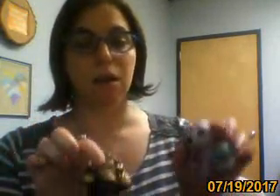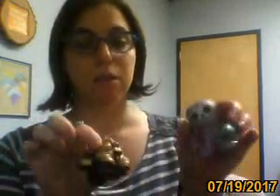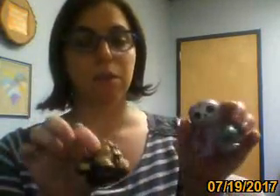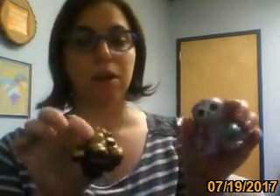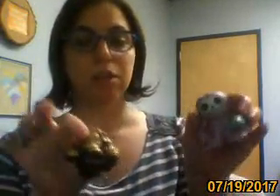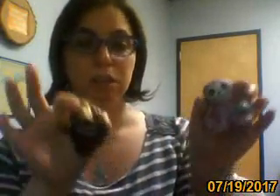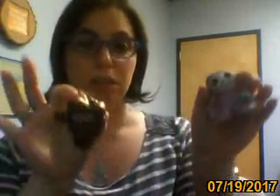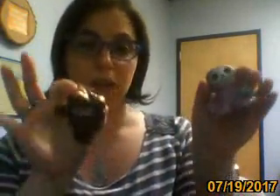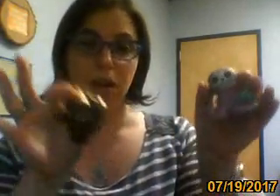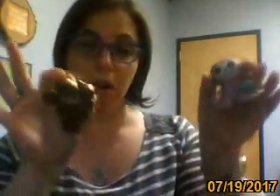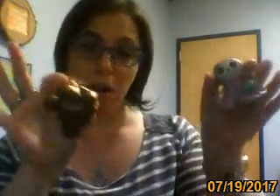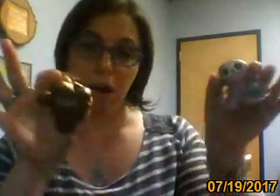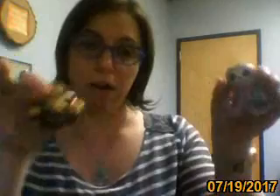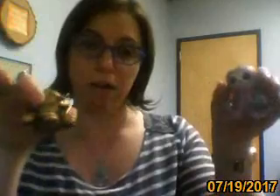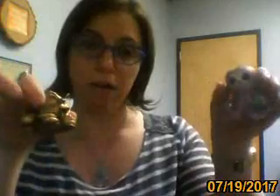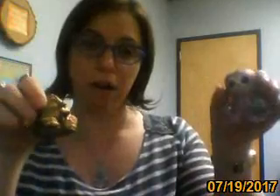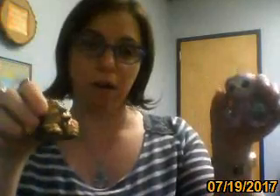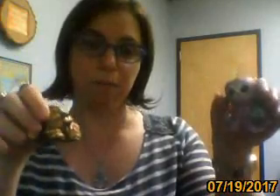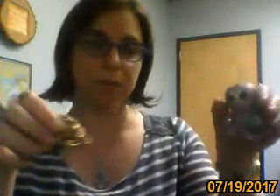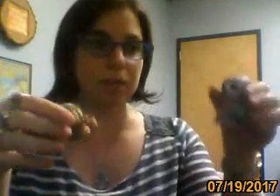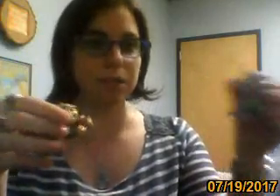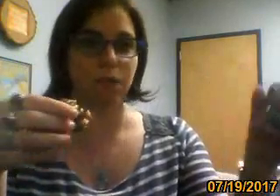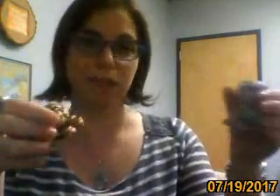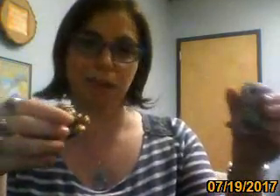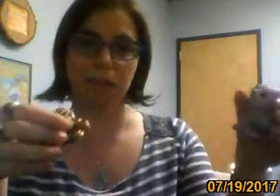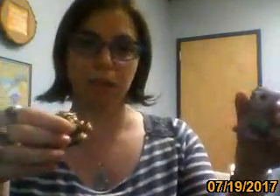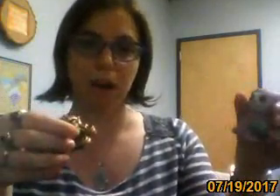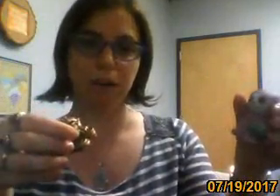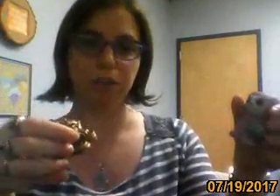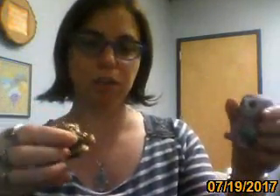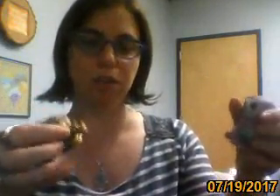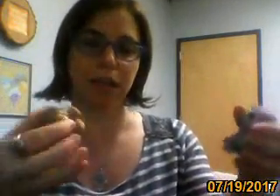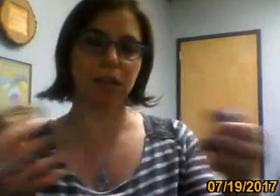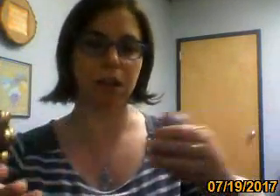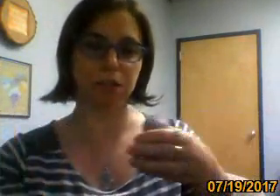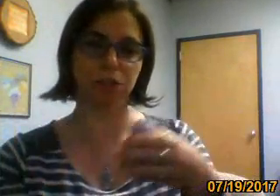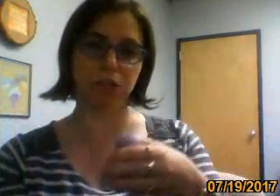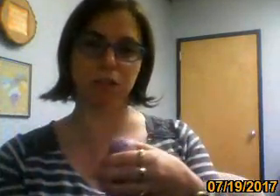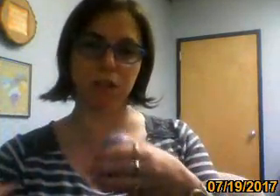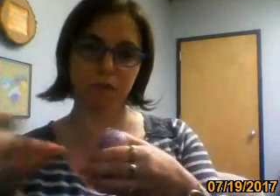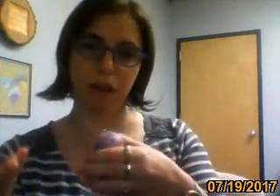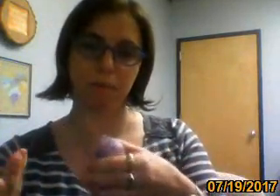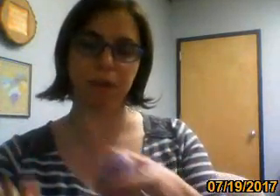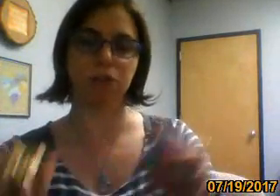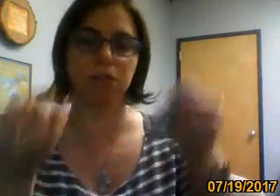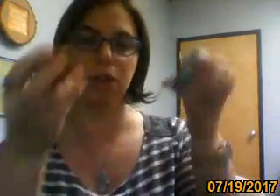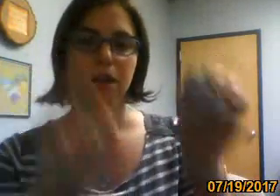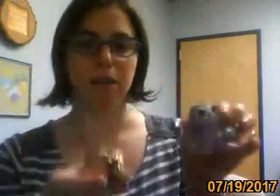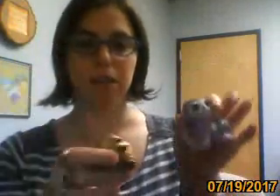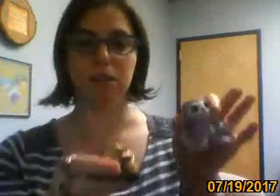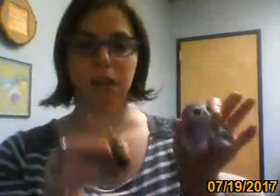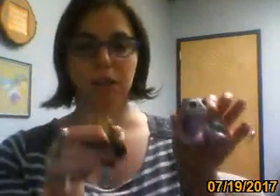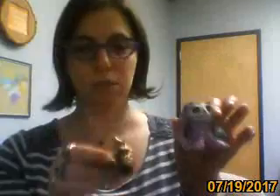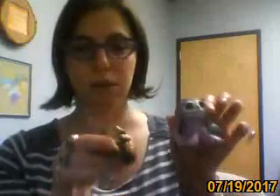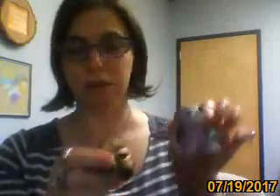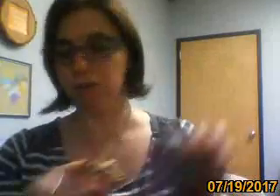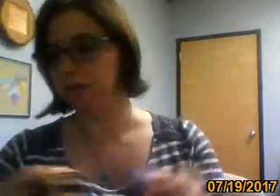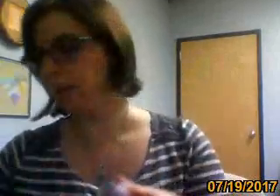be an awesome blage because they are, um, different than the collage. Like collage is just like black pictures. These are like three dimensional